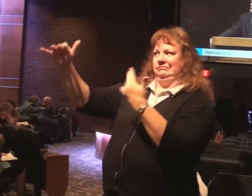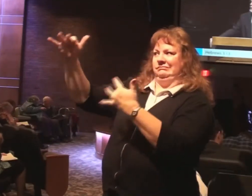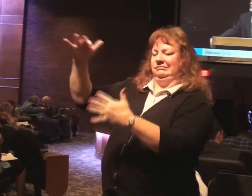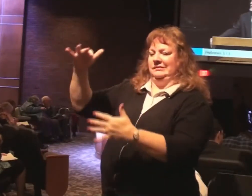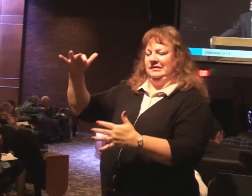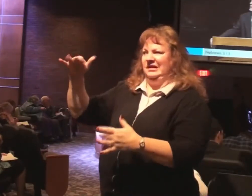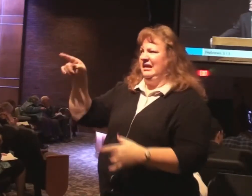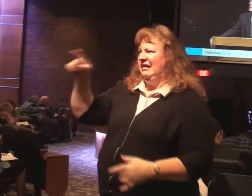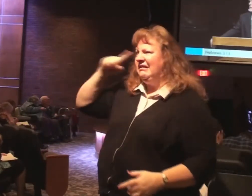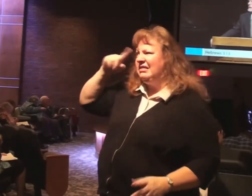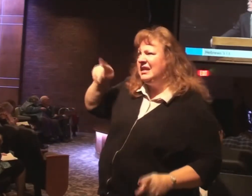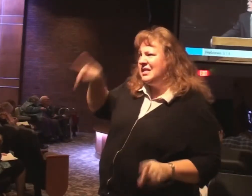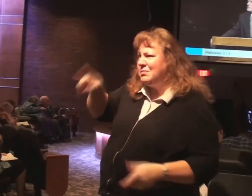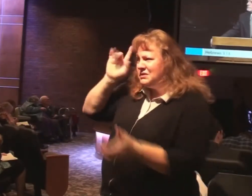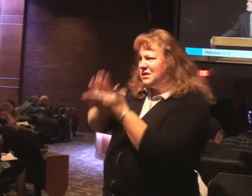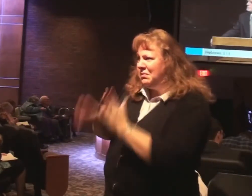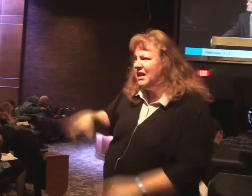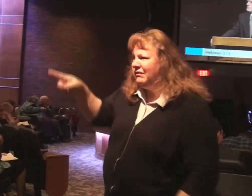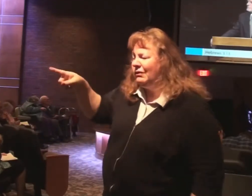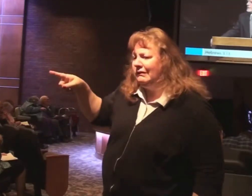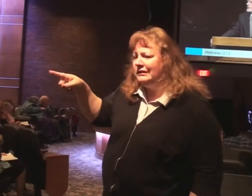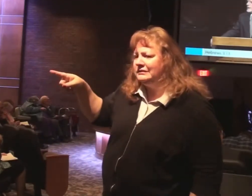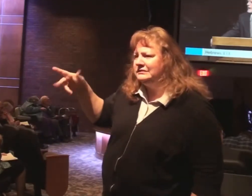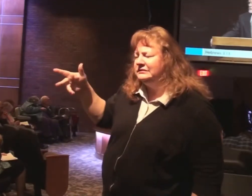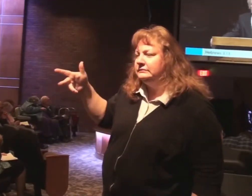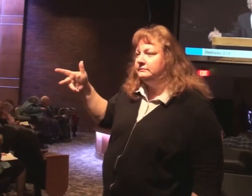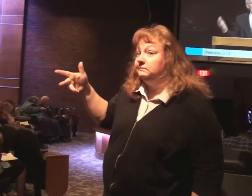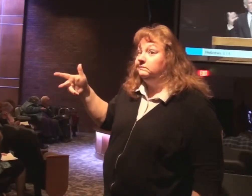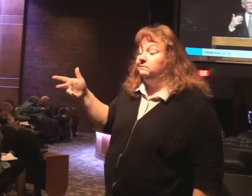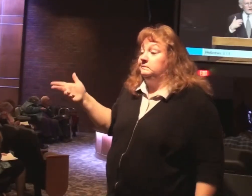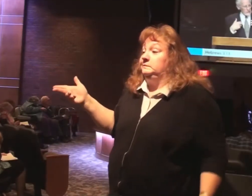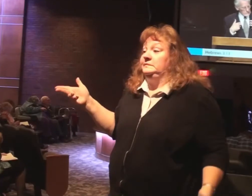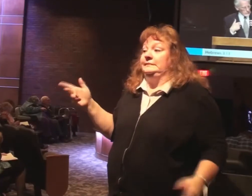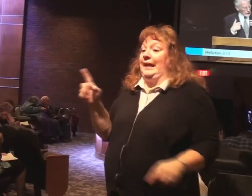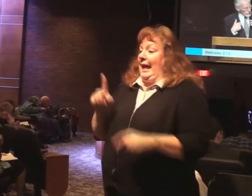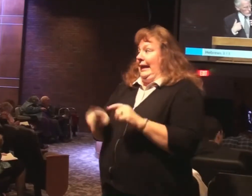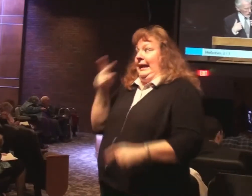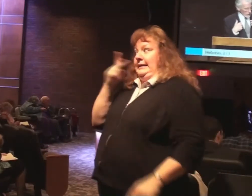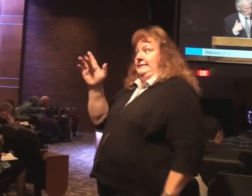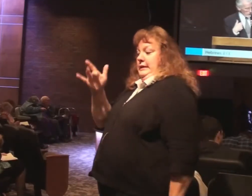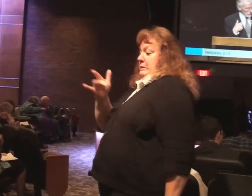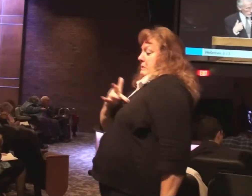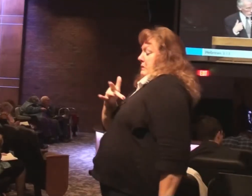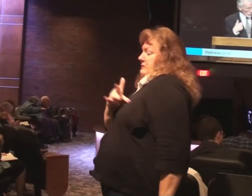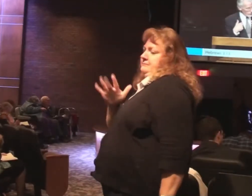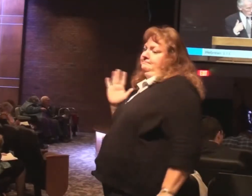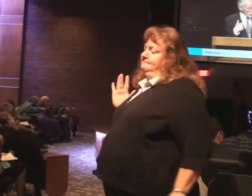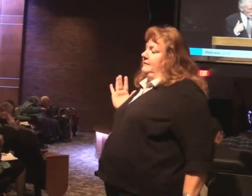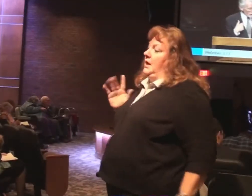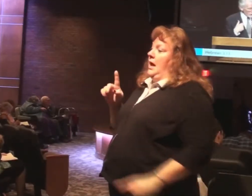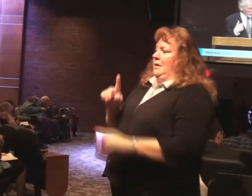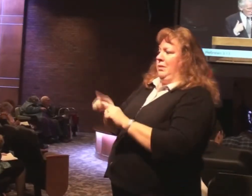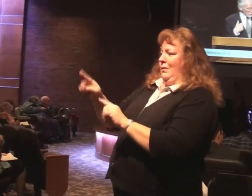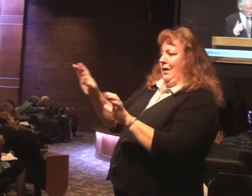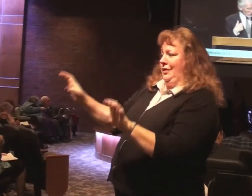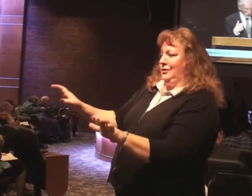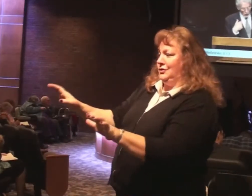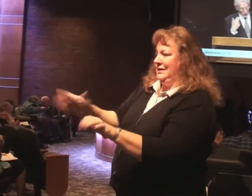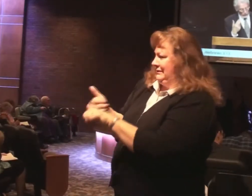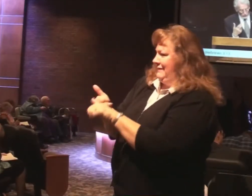Do you think that person is a believer? You know I can't see the heart. What I can say is. What they are doing is not biblical. Or what